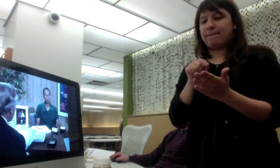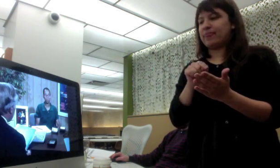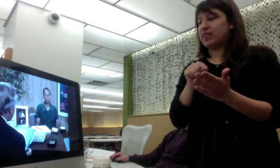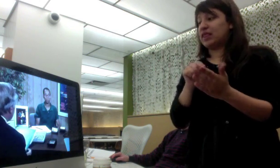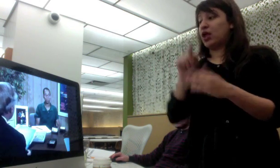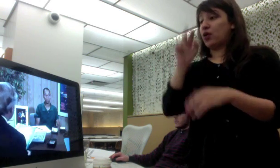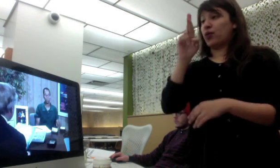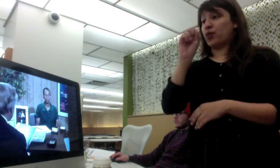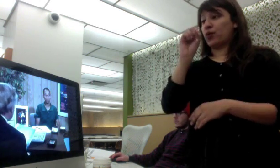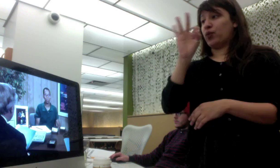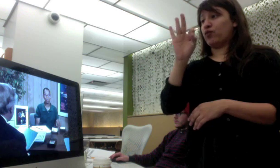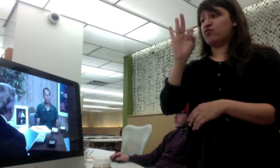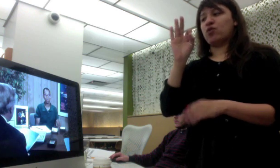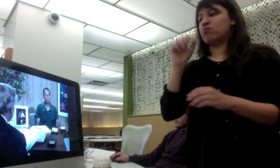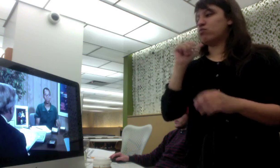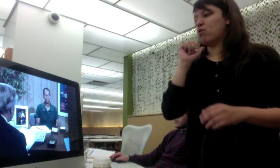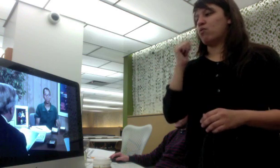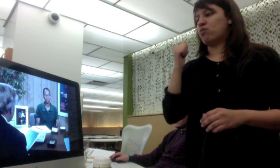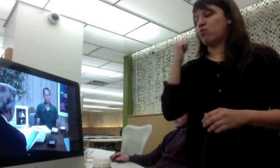to come out and make sure it doesn't.